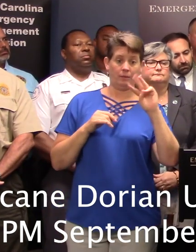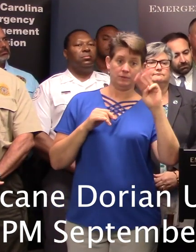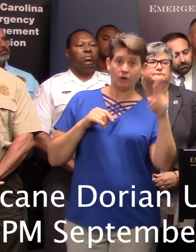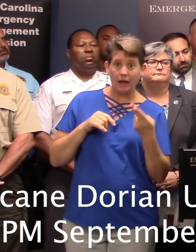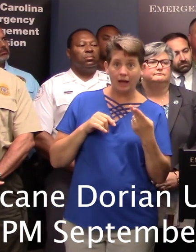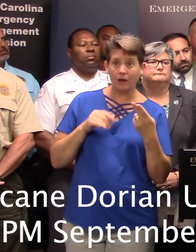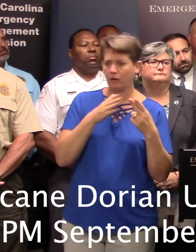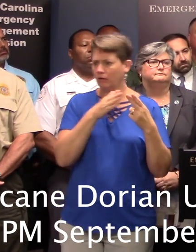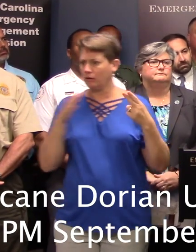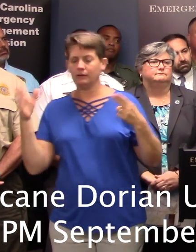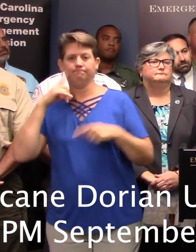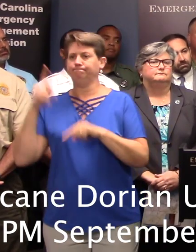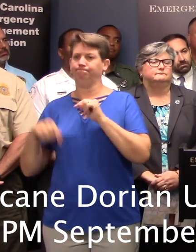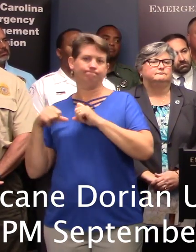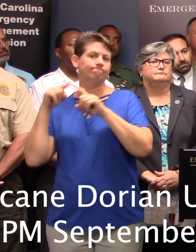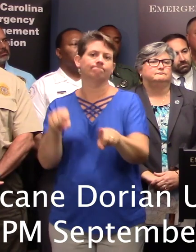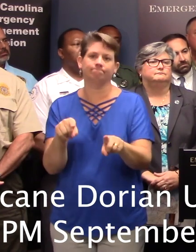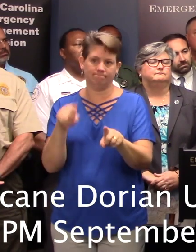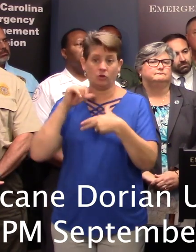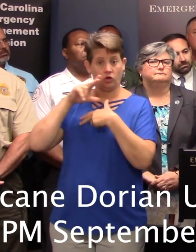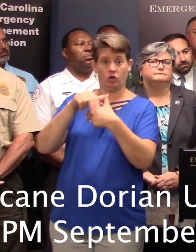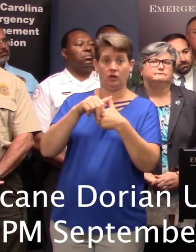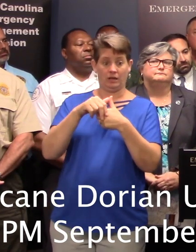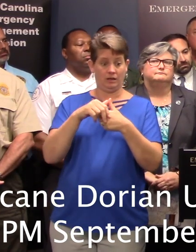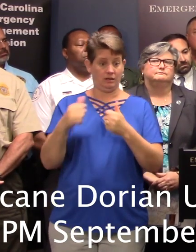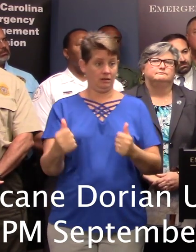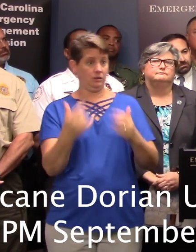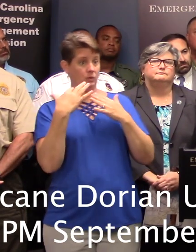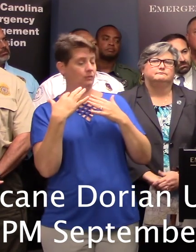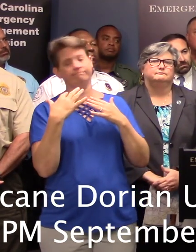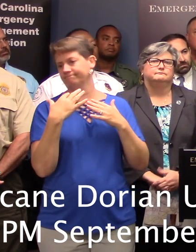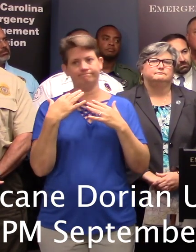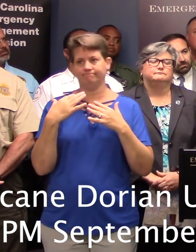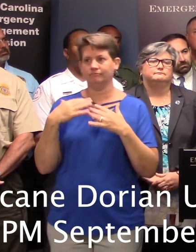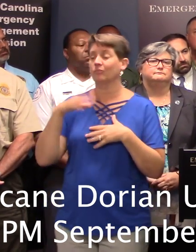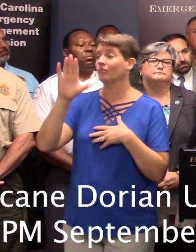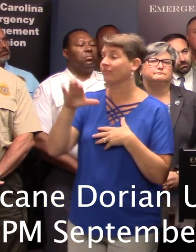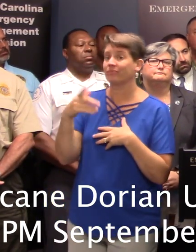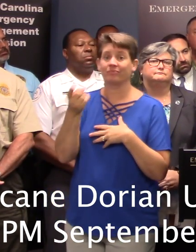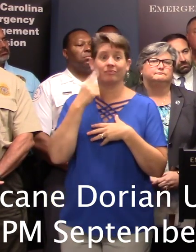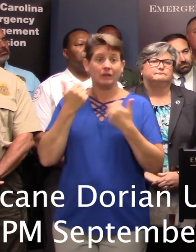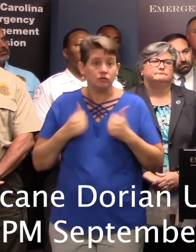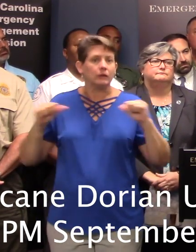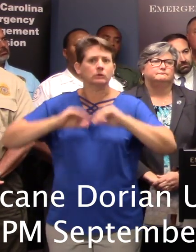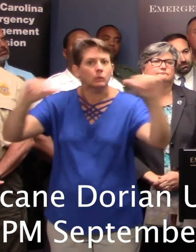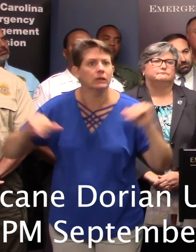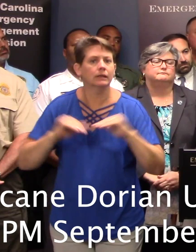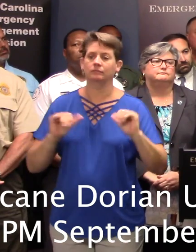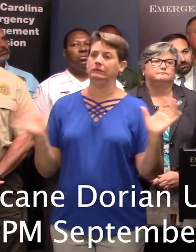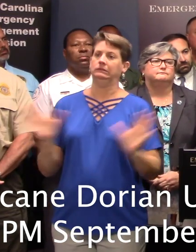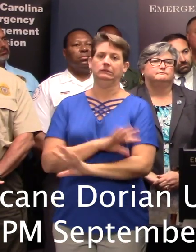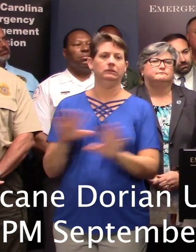Once the hurricane and the winds pass, they won't be able to come back in. And whatever you do, don't attempt to swim away through standing water.